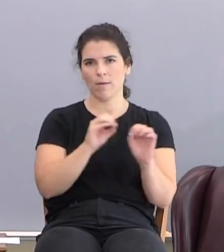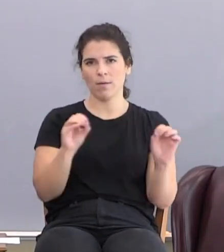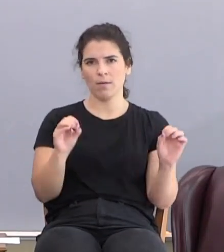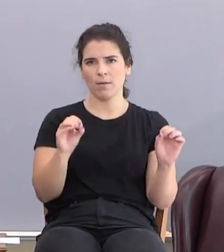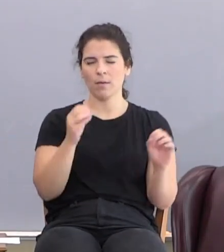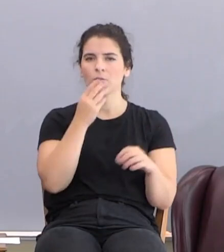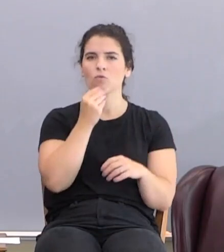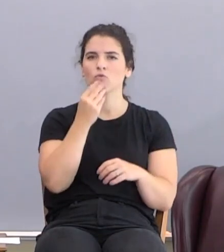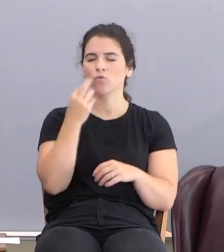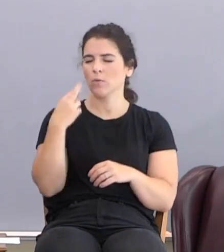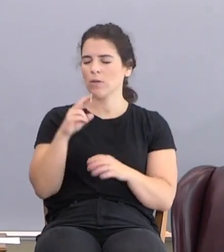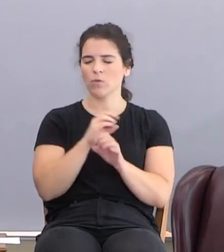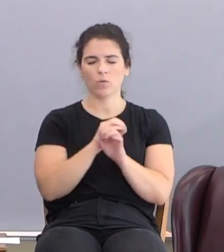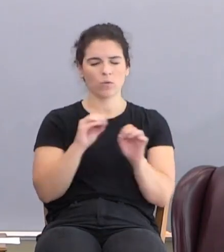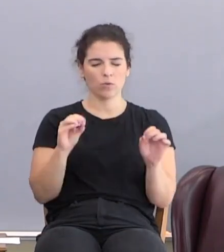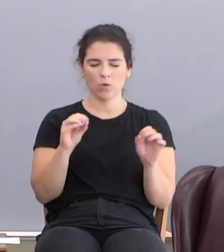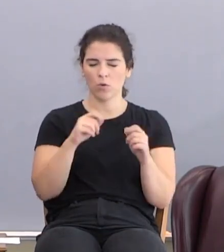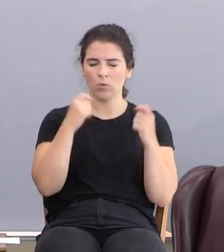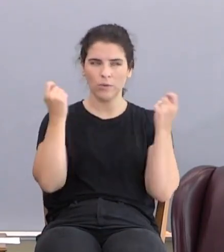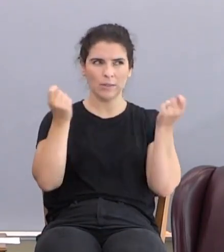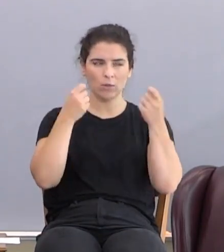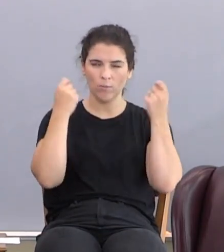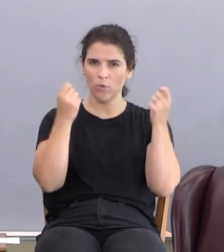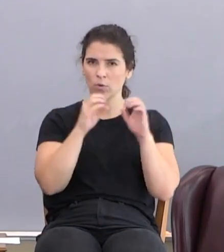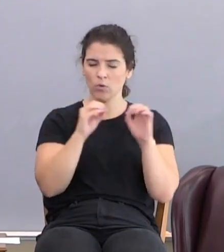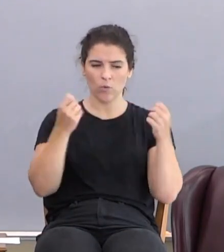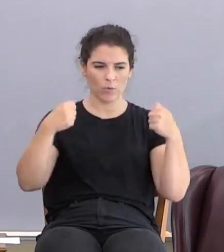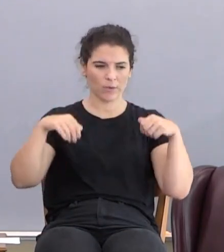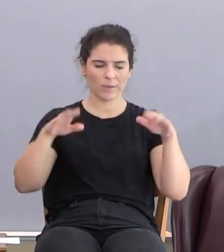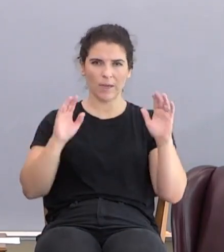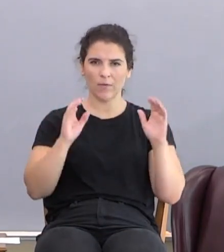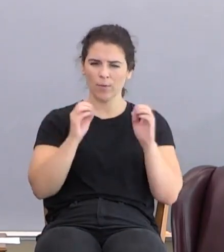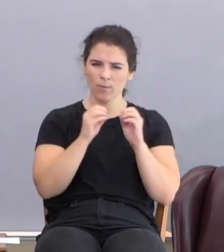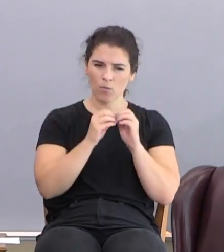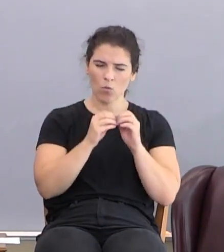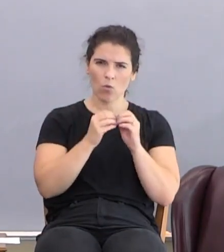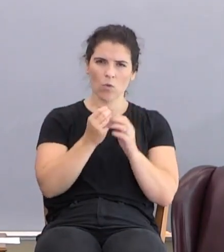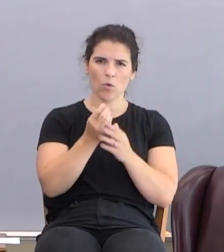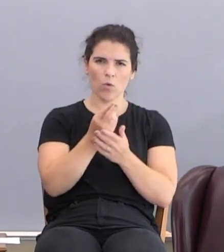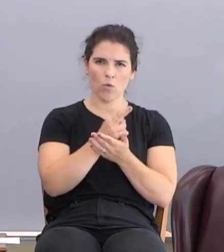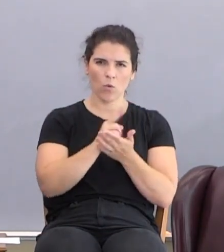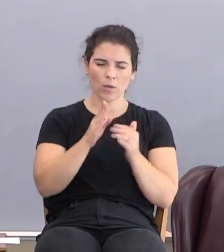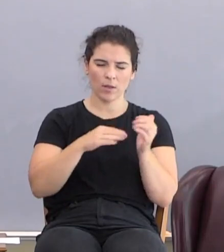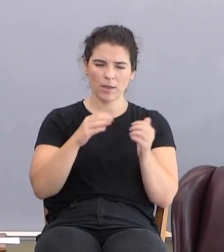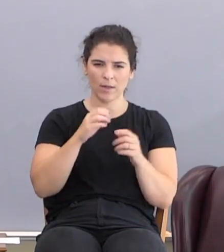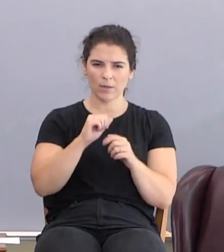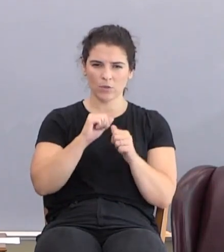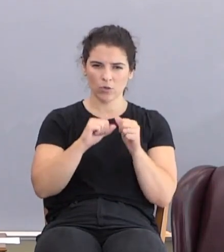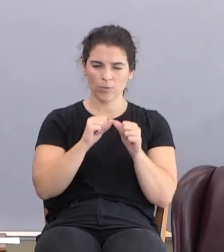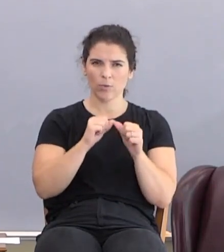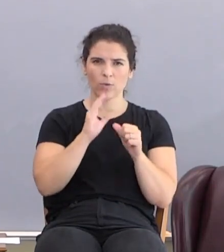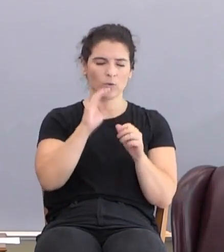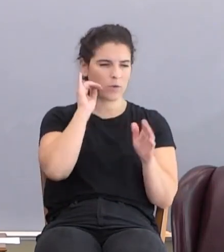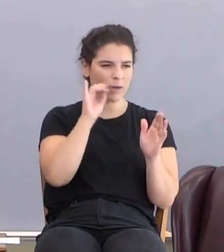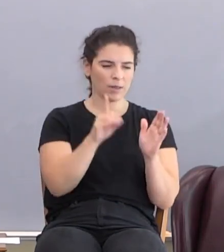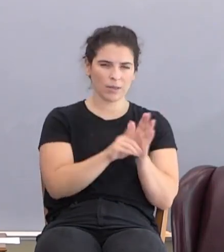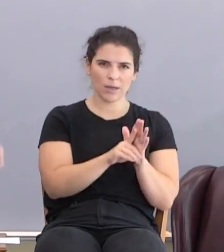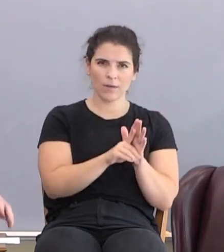Jews' religion, there was no ceremony, no sacrament, more sacred than circumcision. It was their identifying